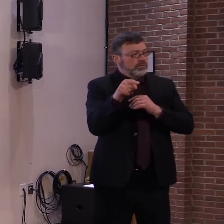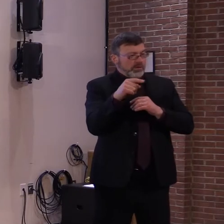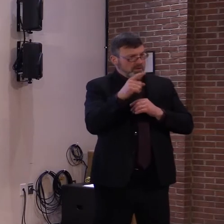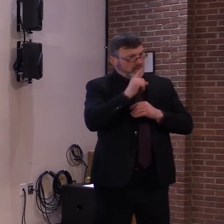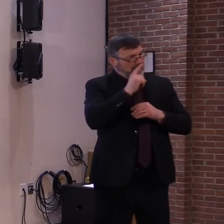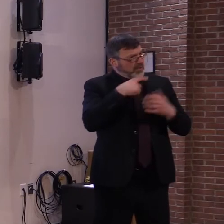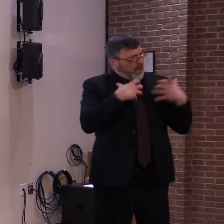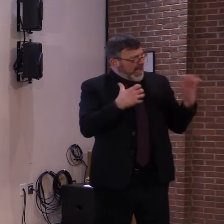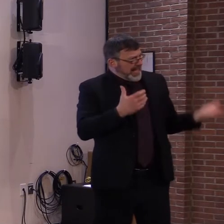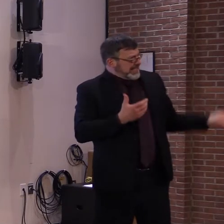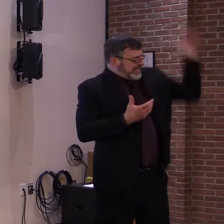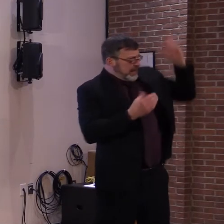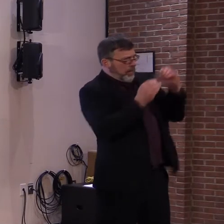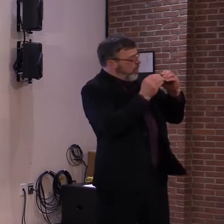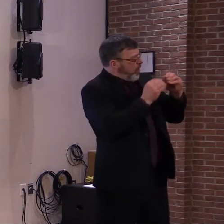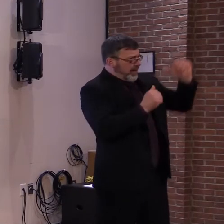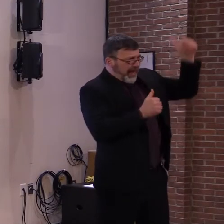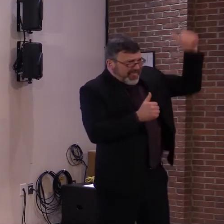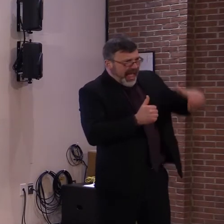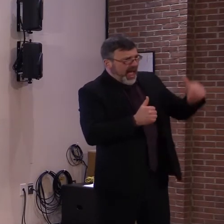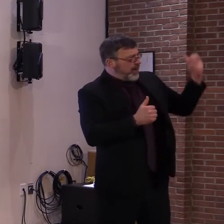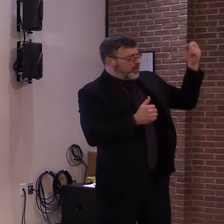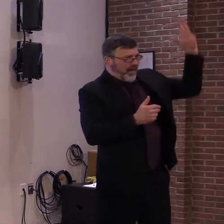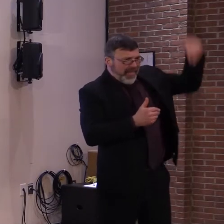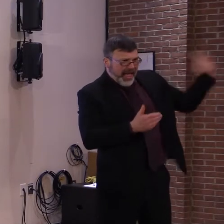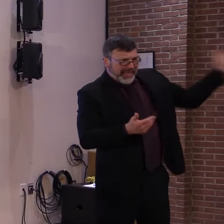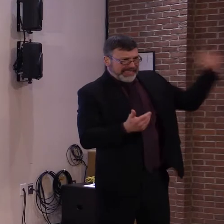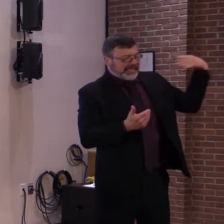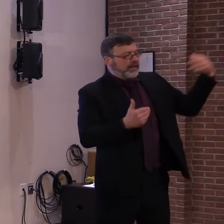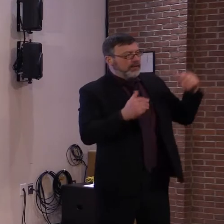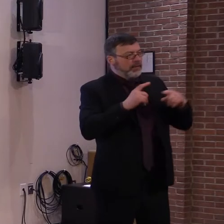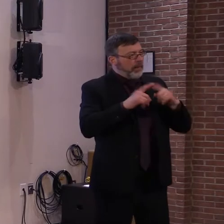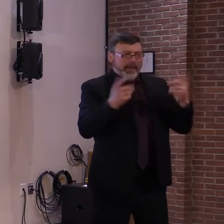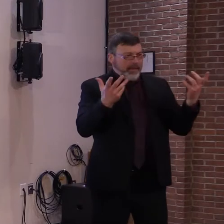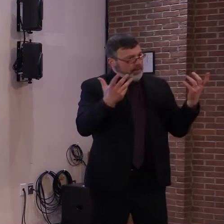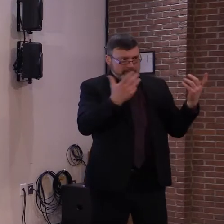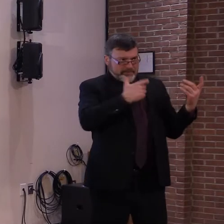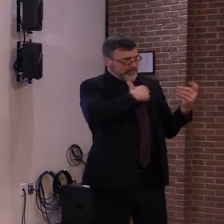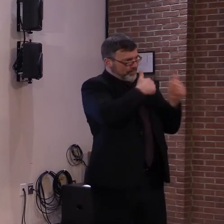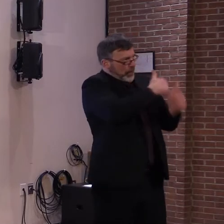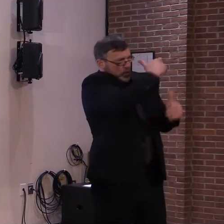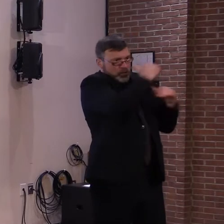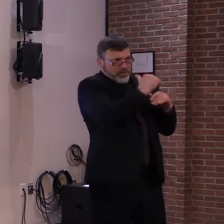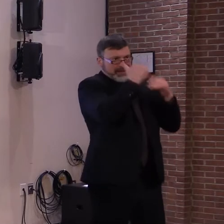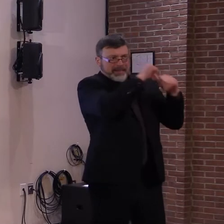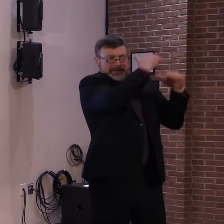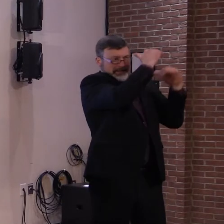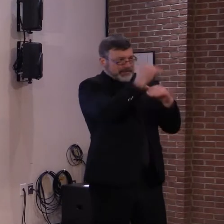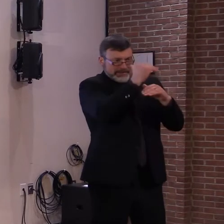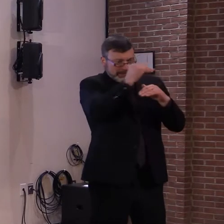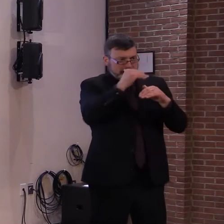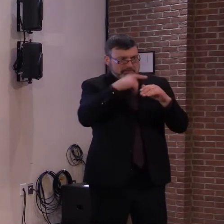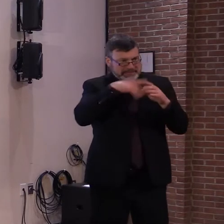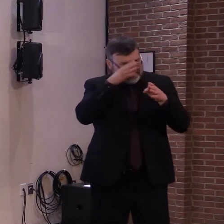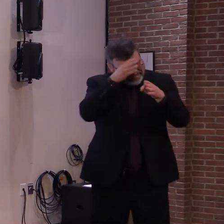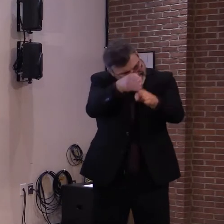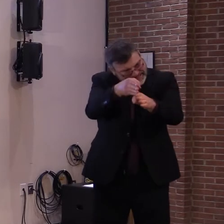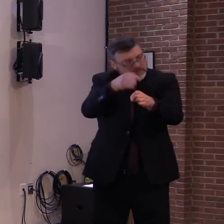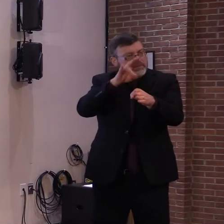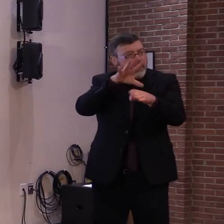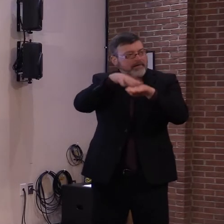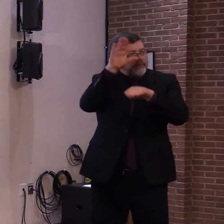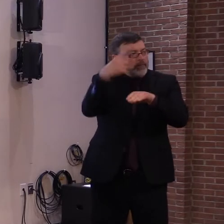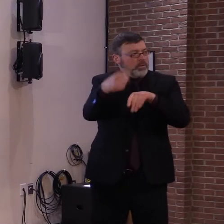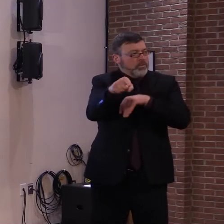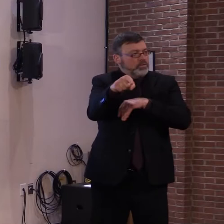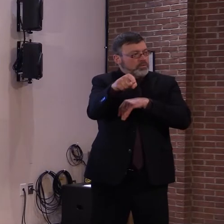we can speed up our efforts. But we want to set appropriate expectations and communicate clearly